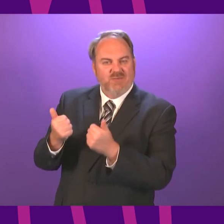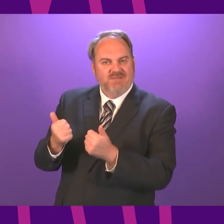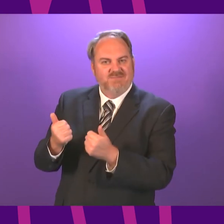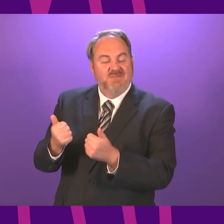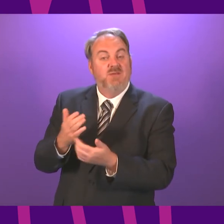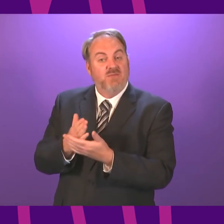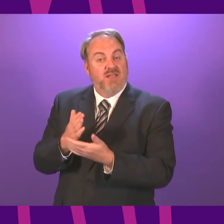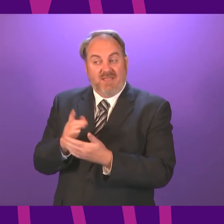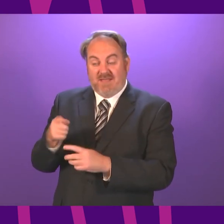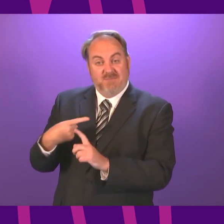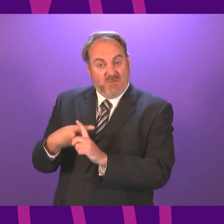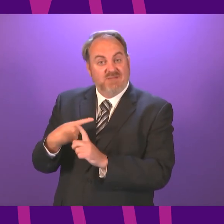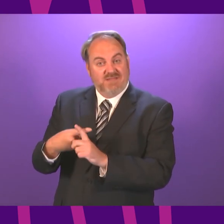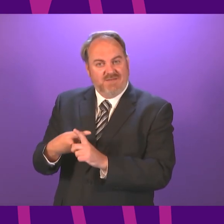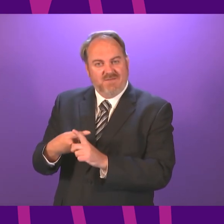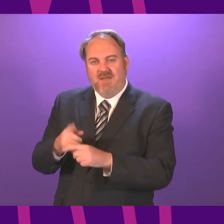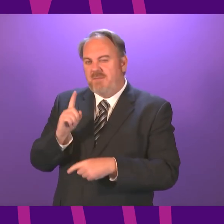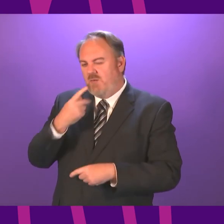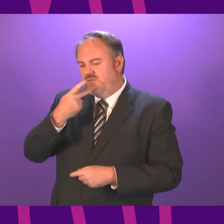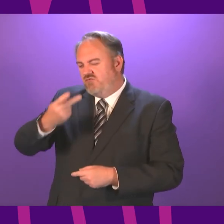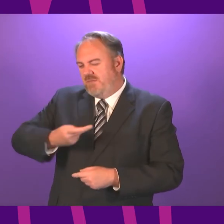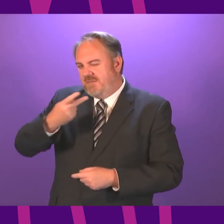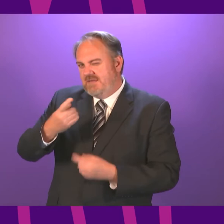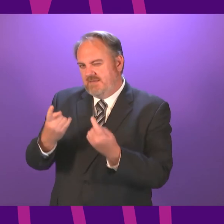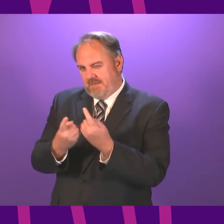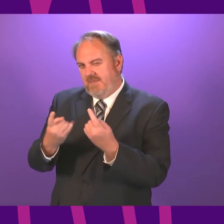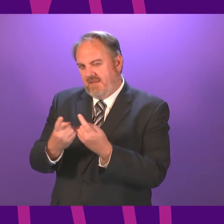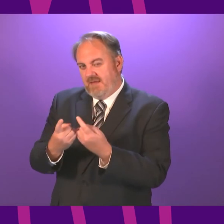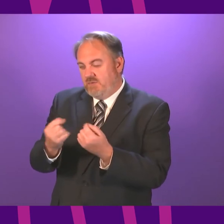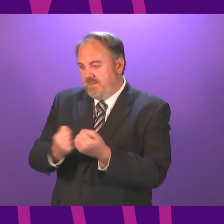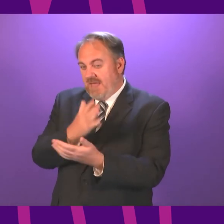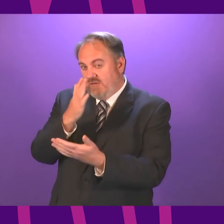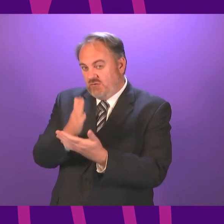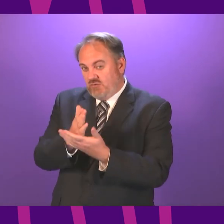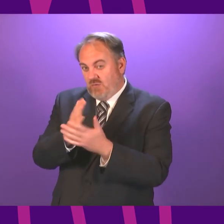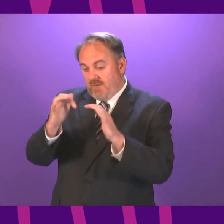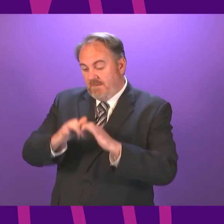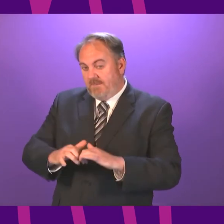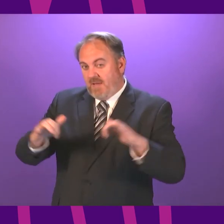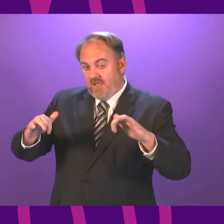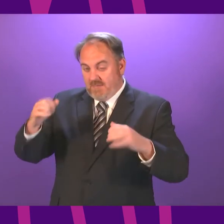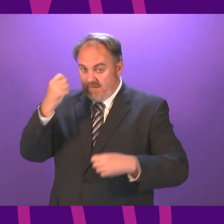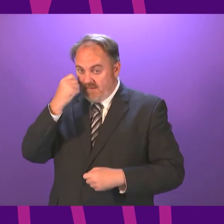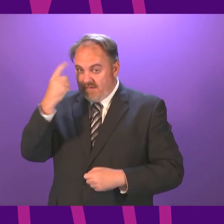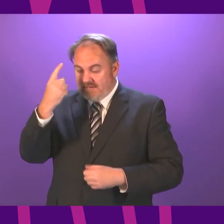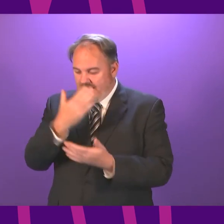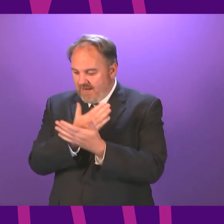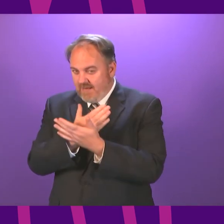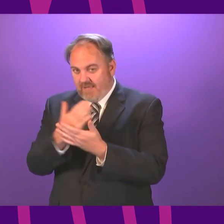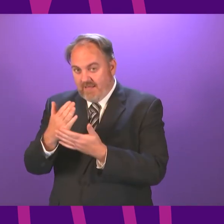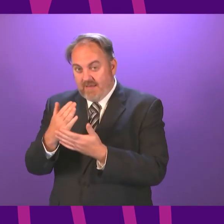want to reiterate a point I made in my statement. Because I think it's important that Parliament is aware of this. Back at the start of the